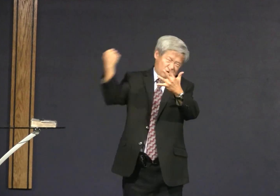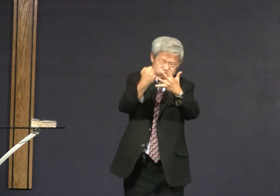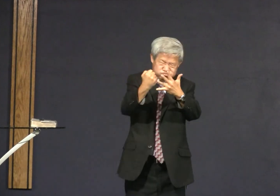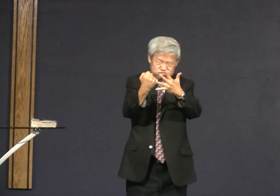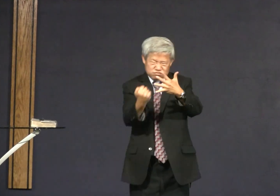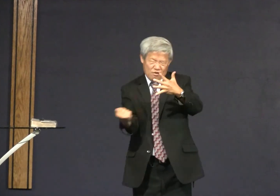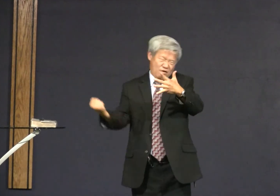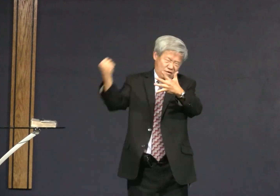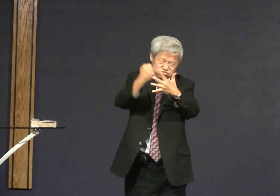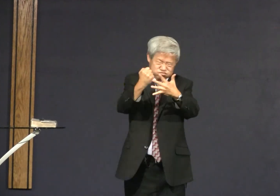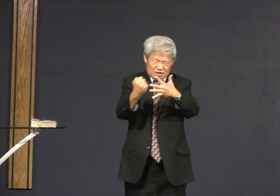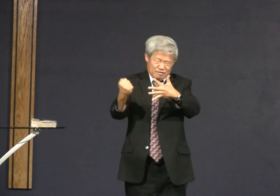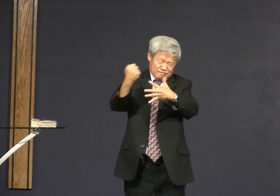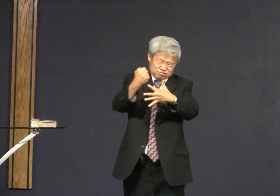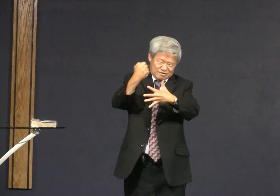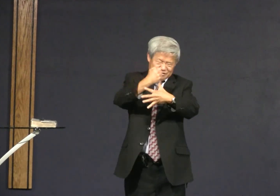you get famous you get successful